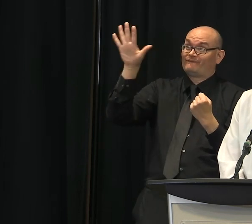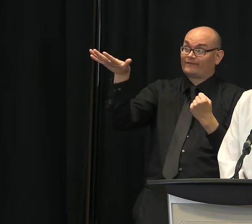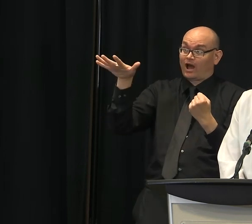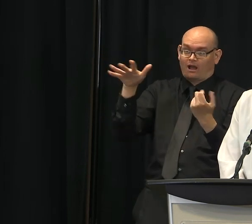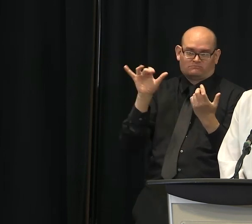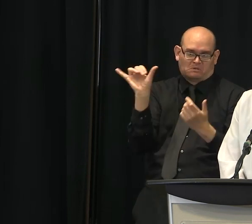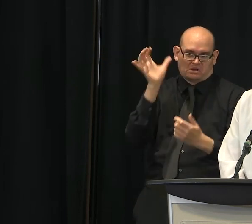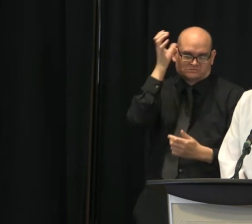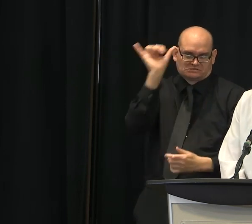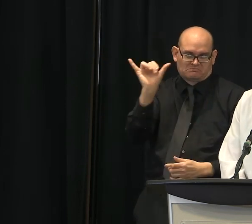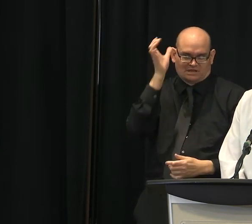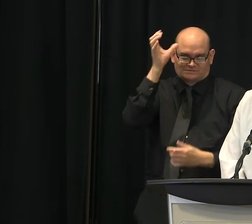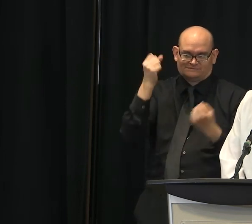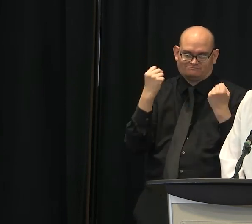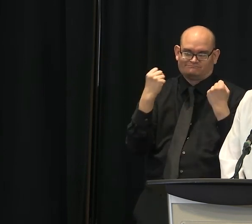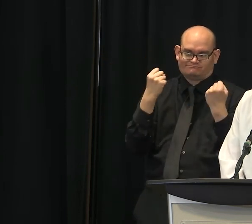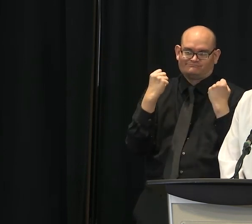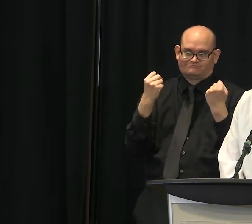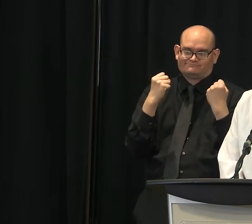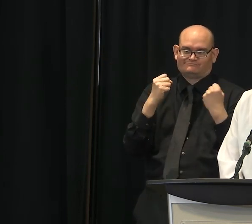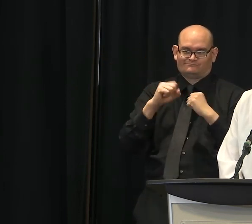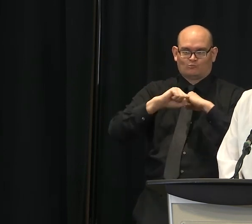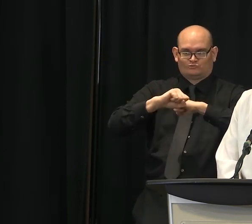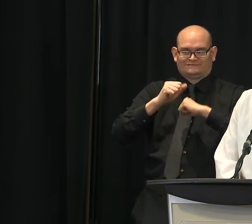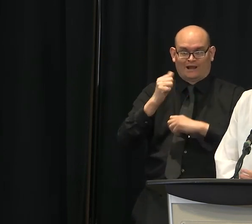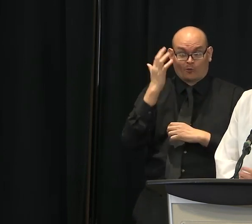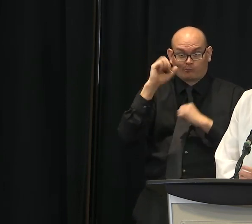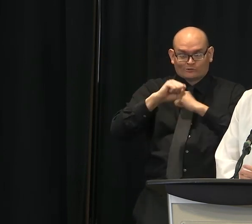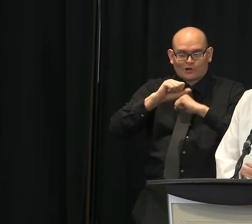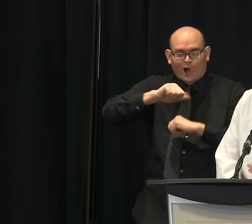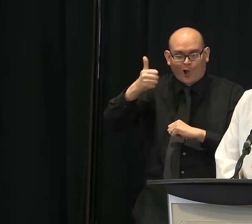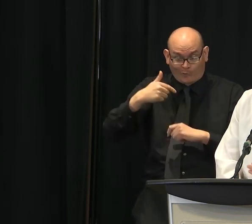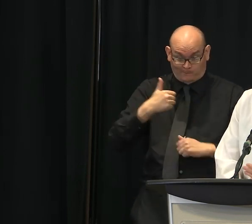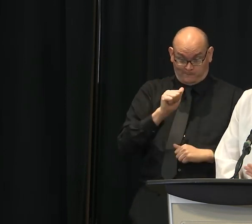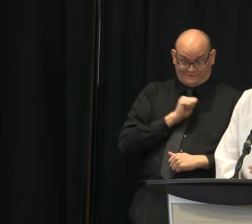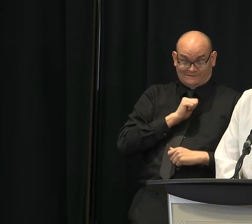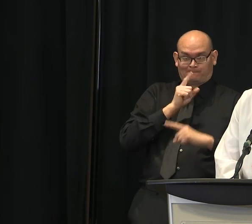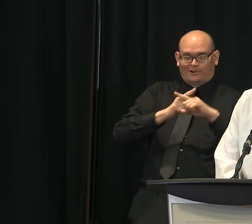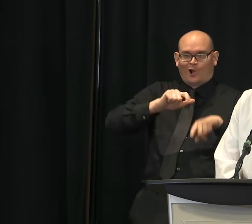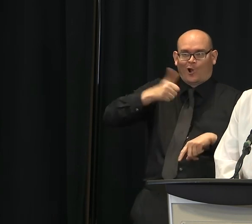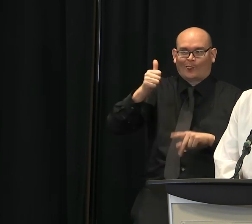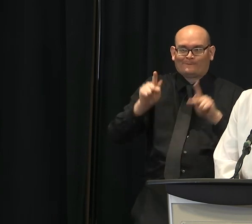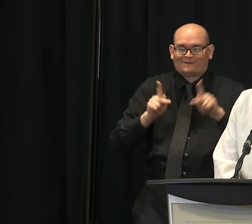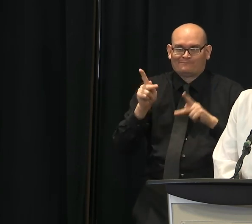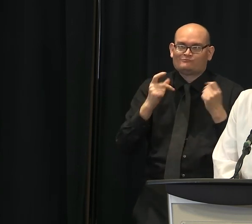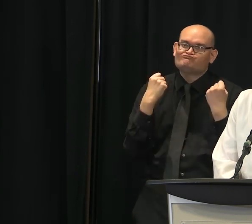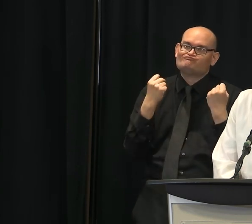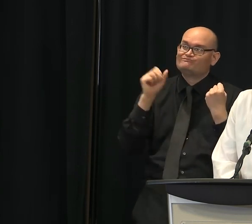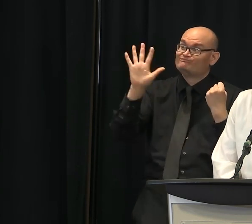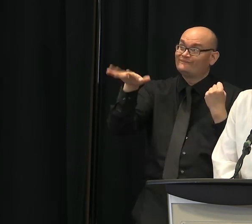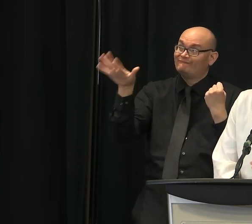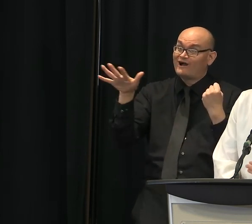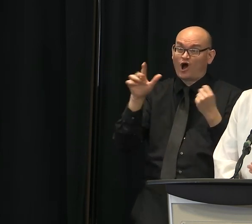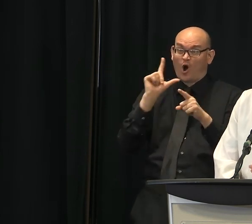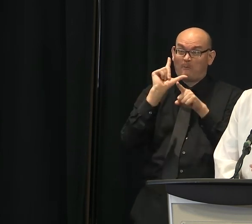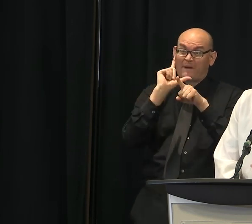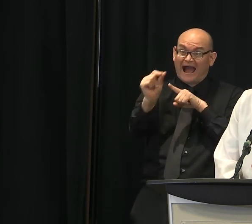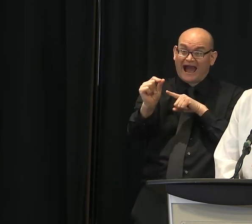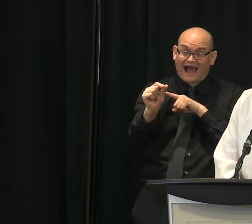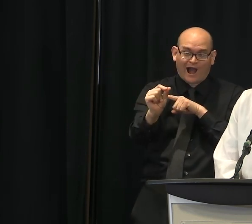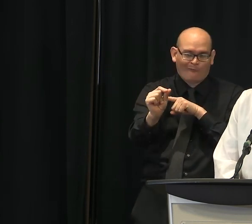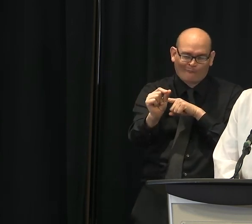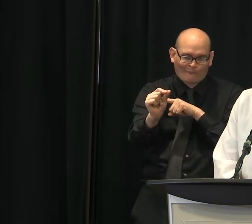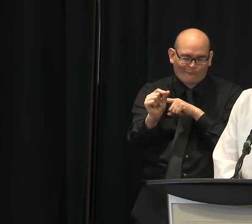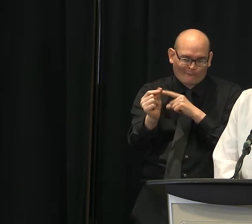not been part of that from spreading illness in our, you know, history as adults. But this certainly occurred